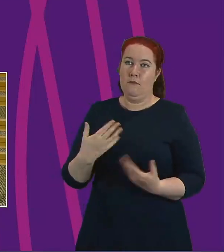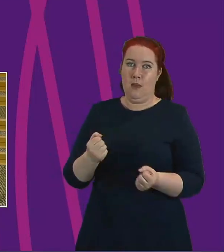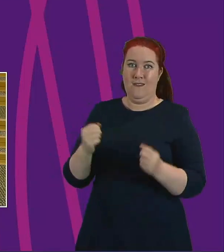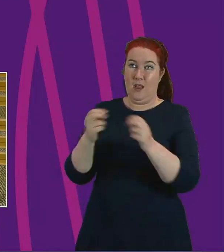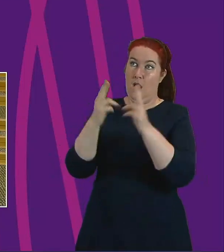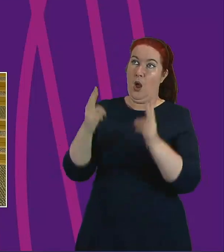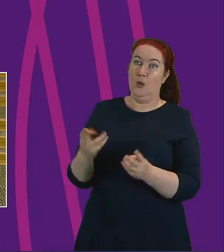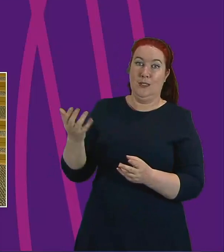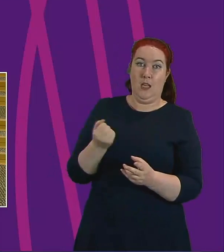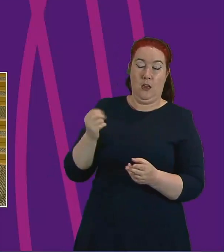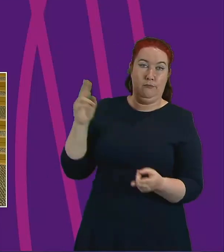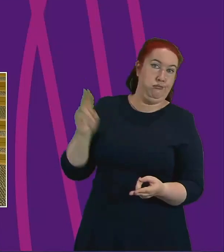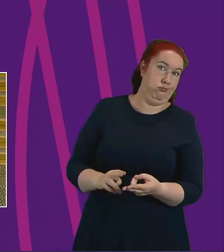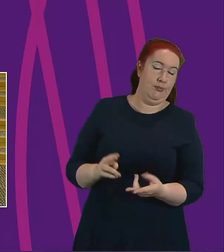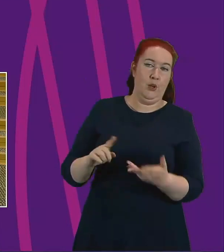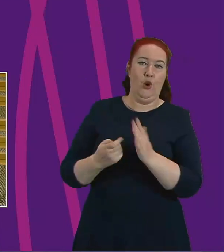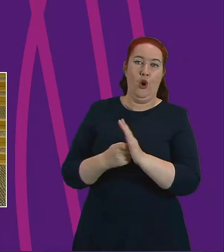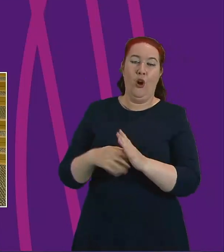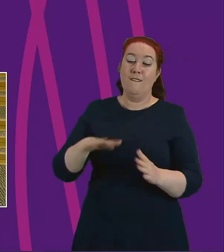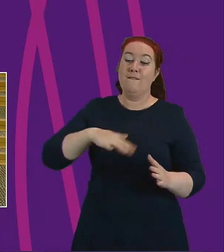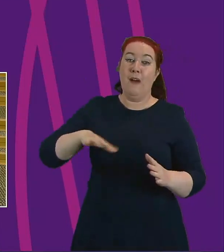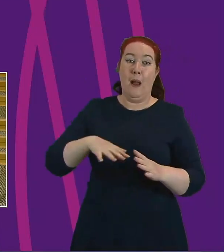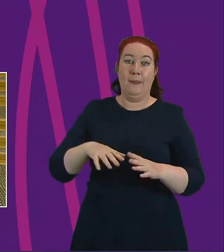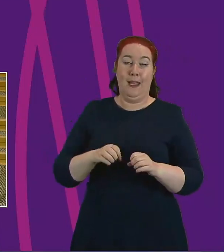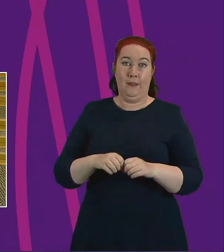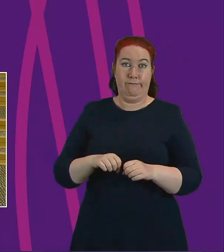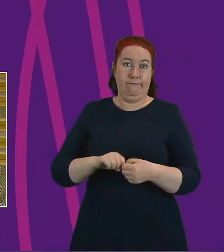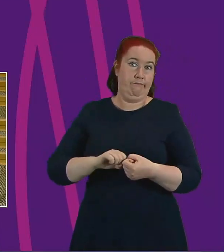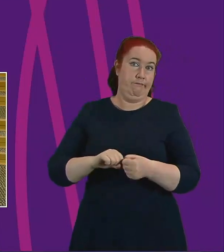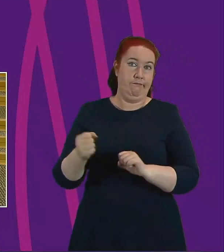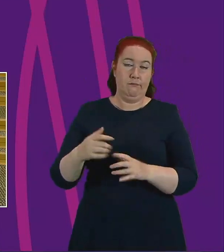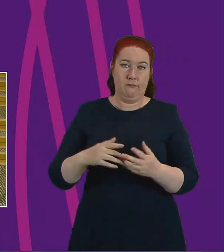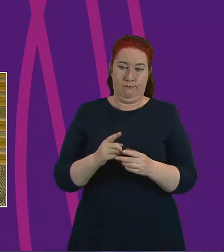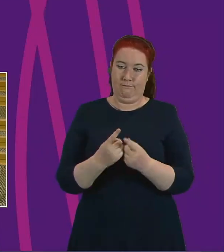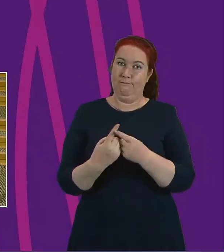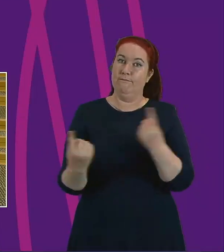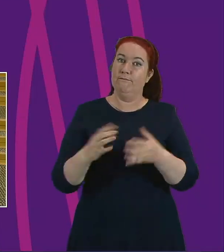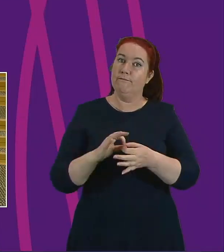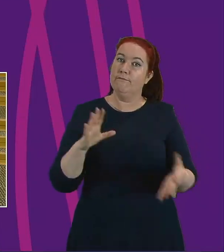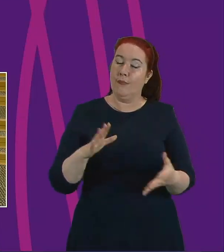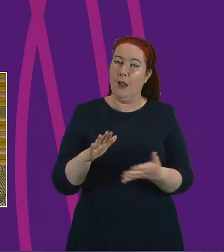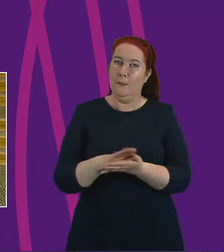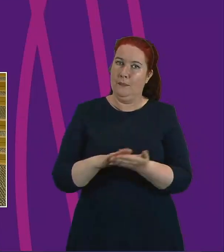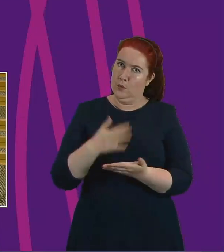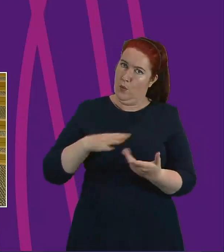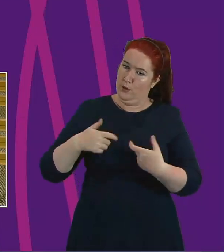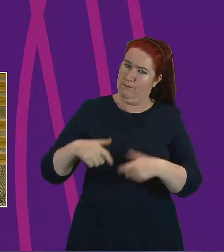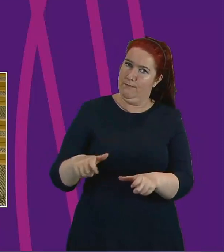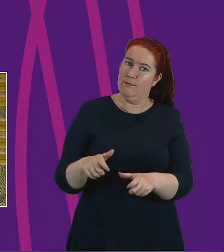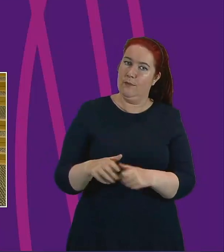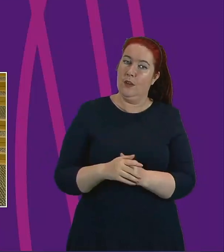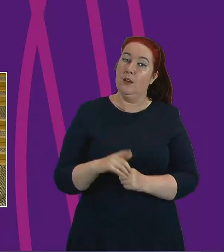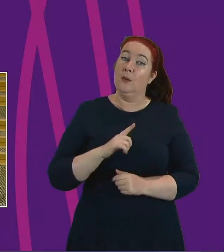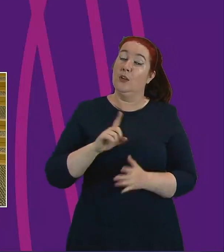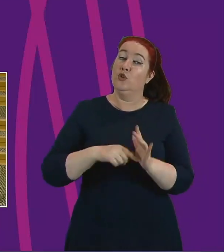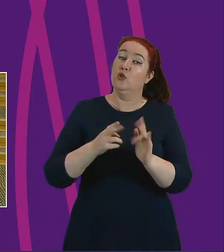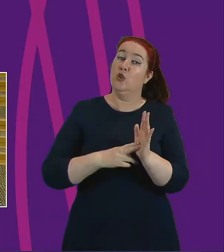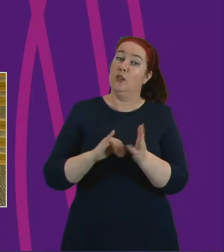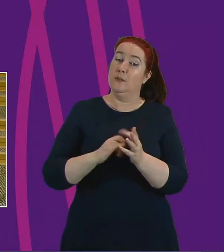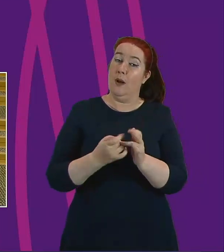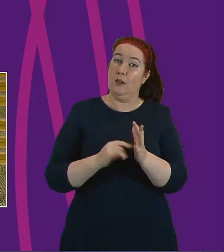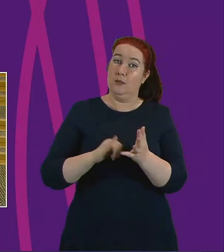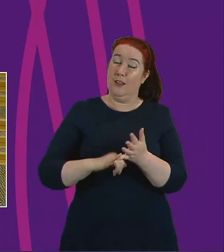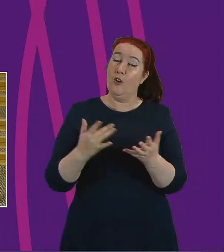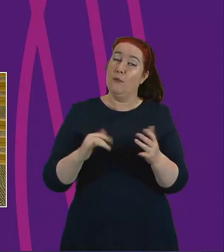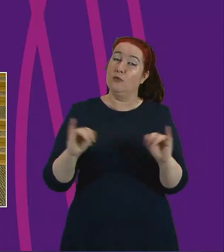income or family breakdown. And that's why I'm delighted that John Sparks of Crisis has agreed to reconvene Homelessness and Rough